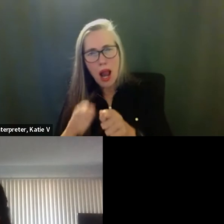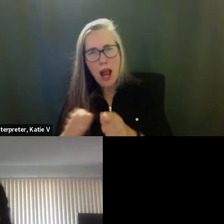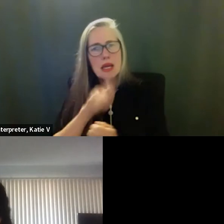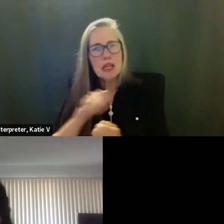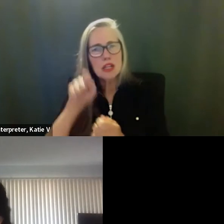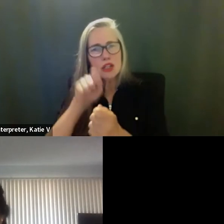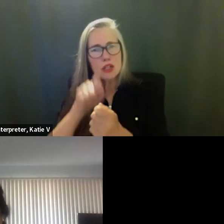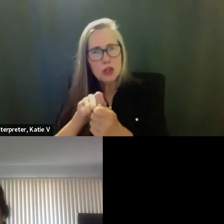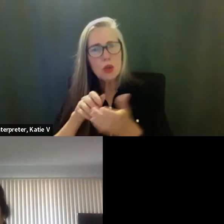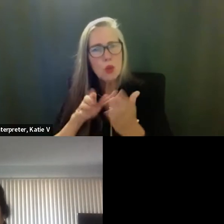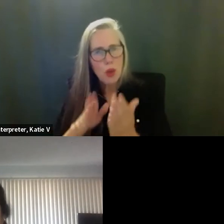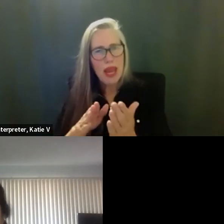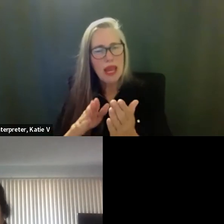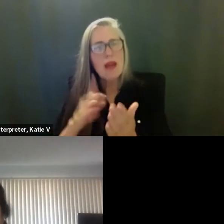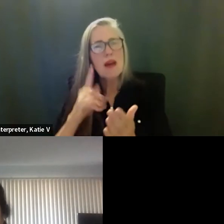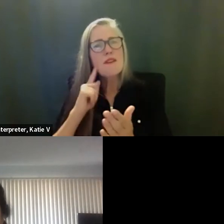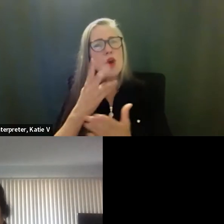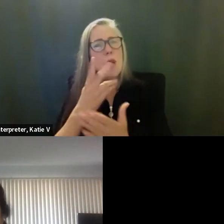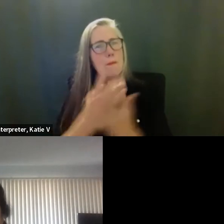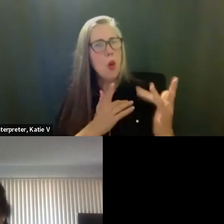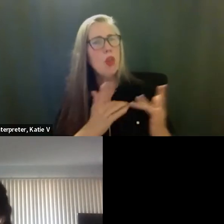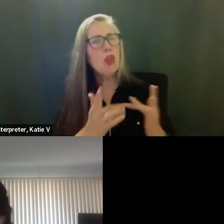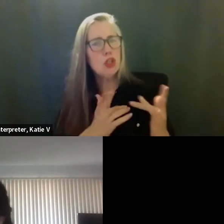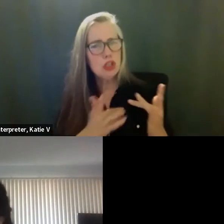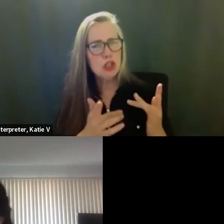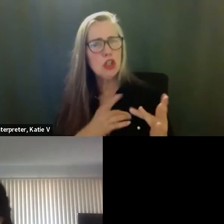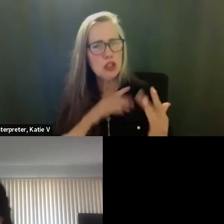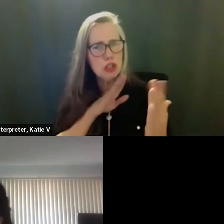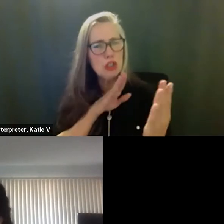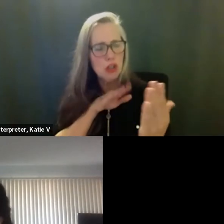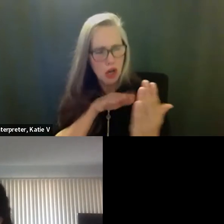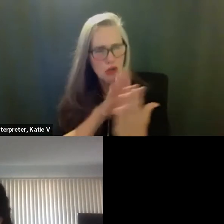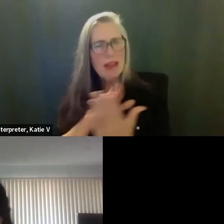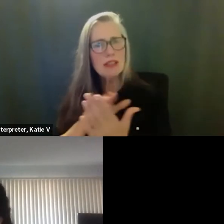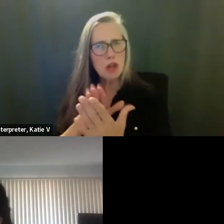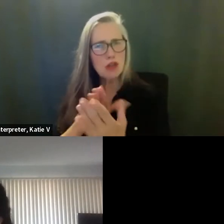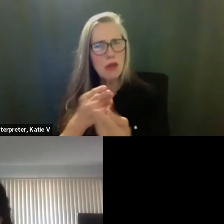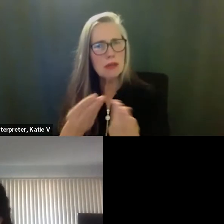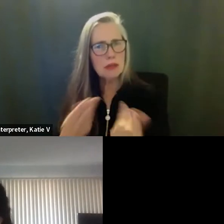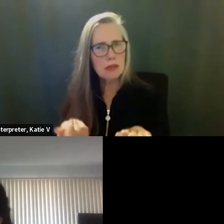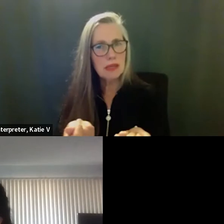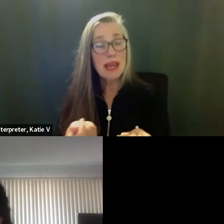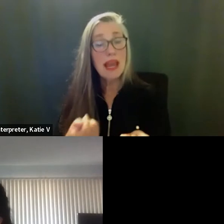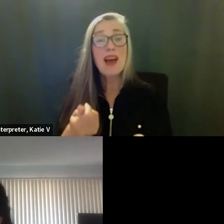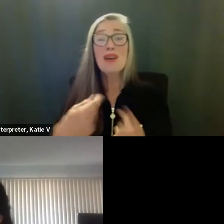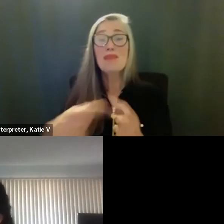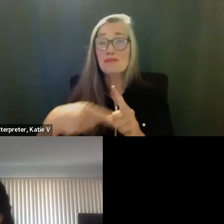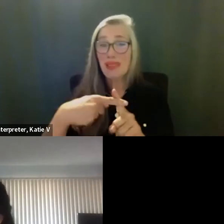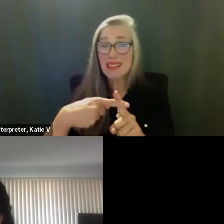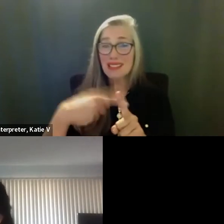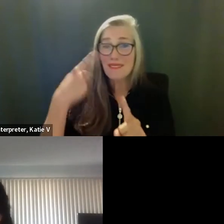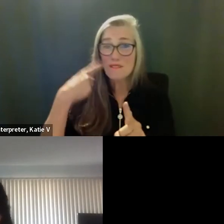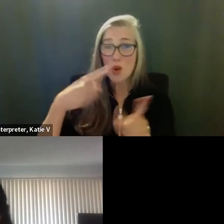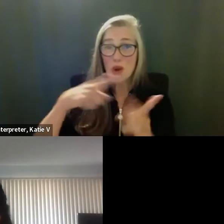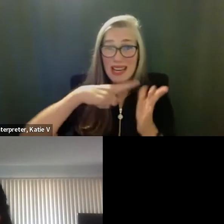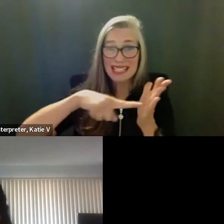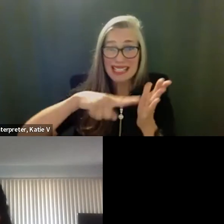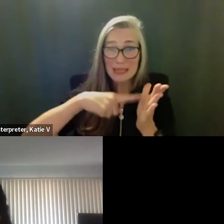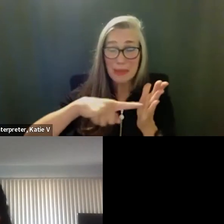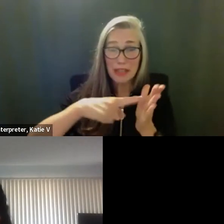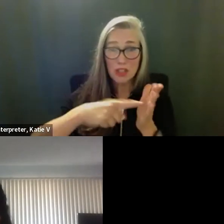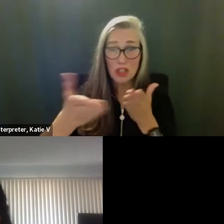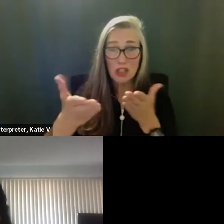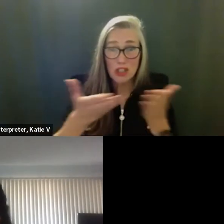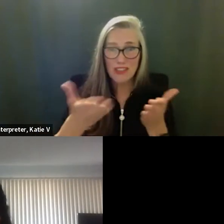both issues. Okay. And then of course the, uh, inspection services, which is the next item also on the